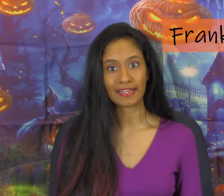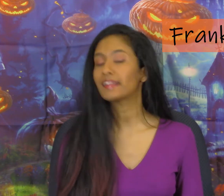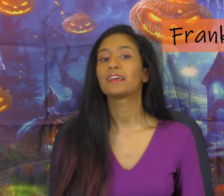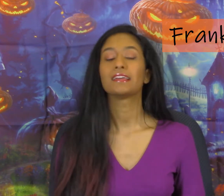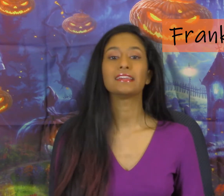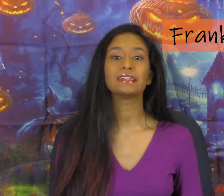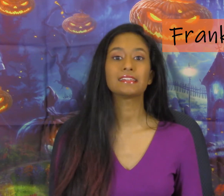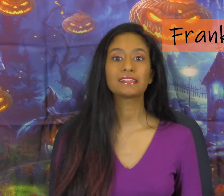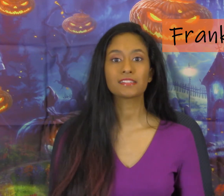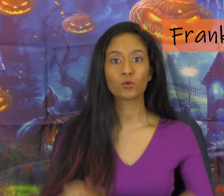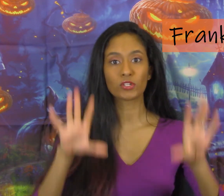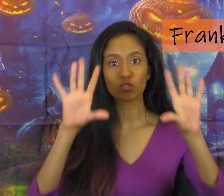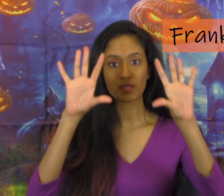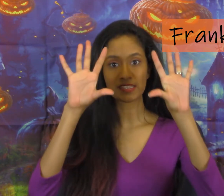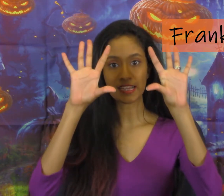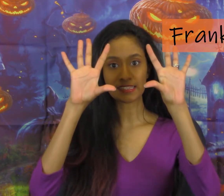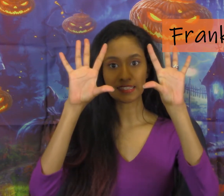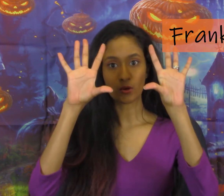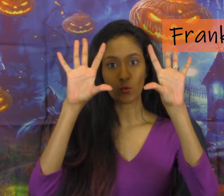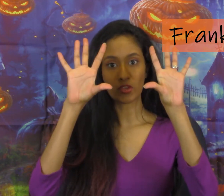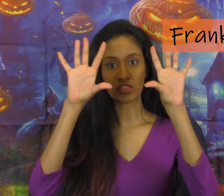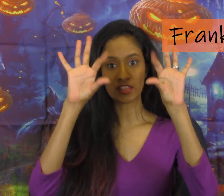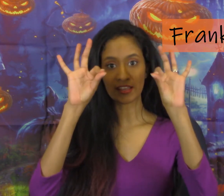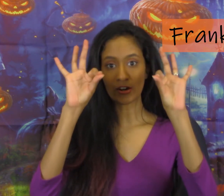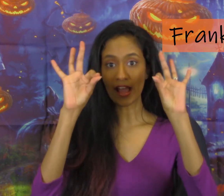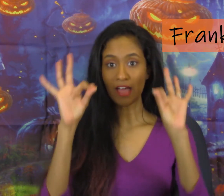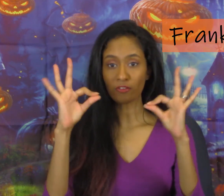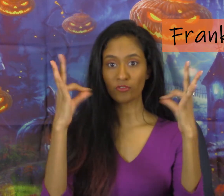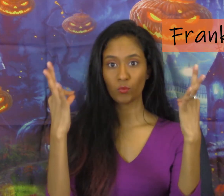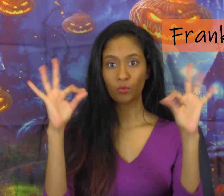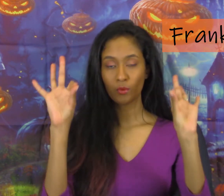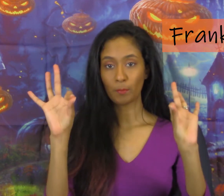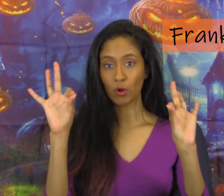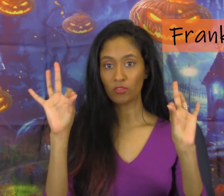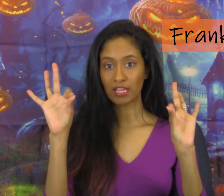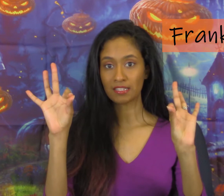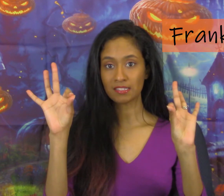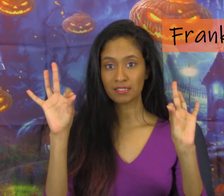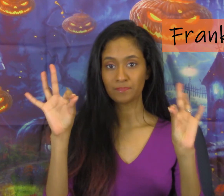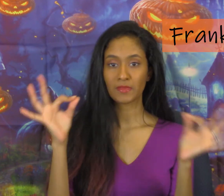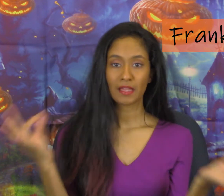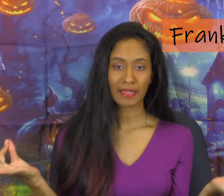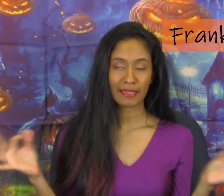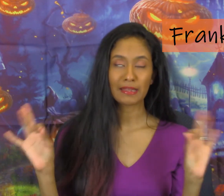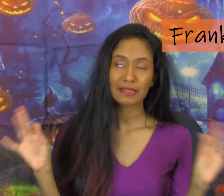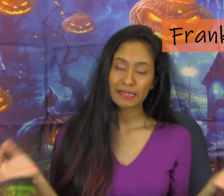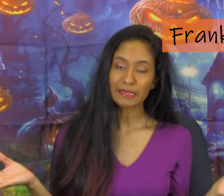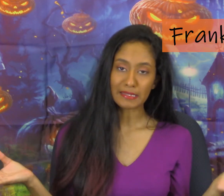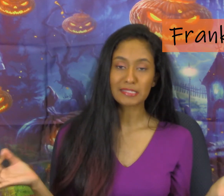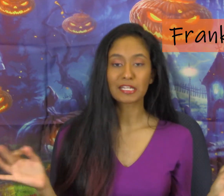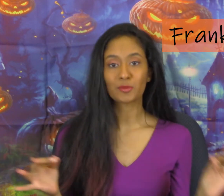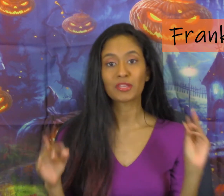Frankenstein is going to be signed with the letter F both hands and it is going to be